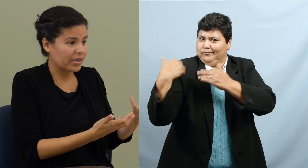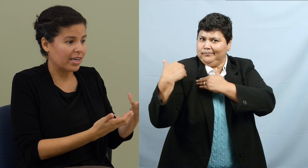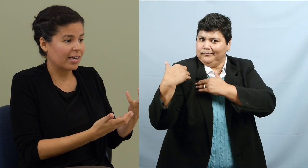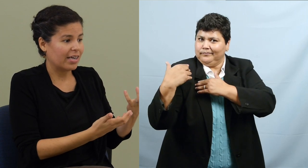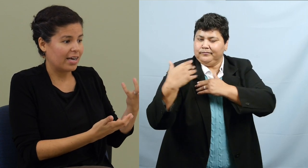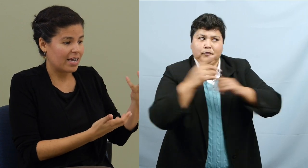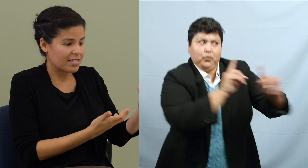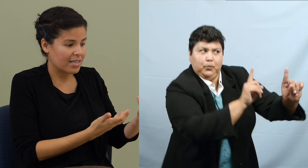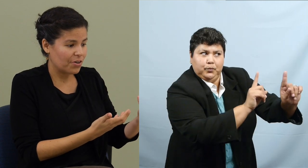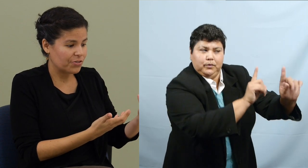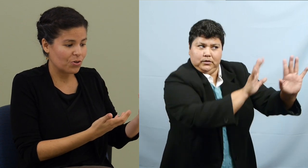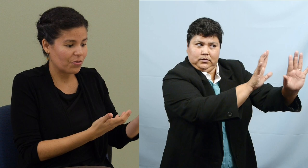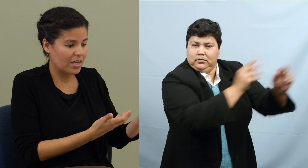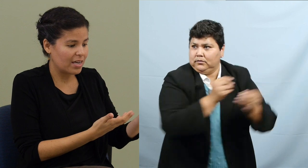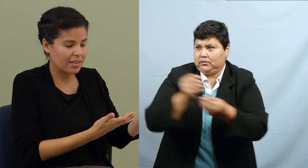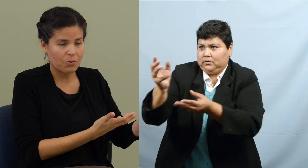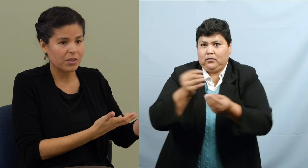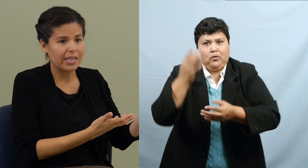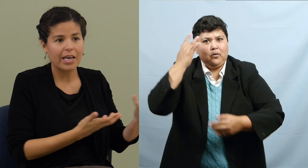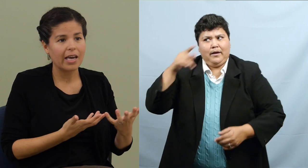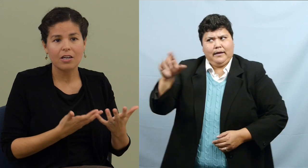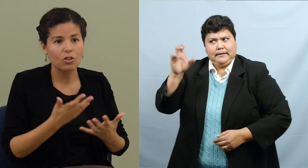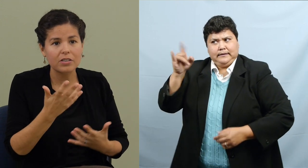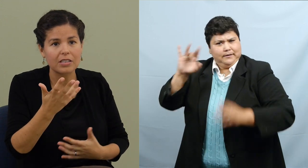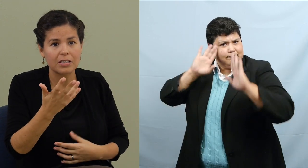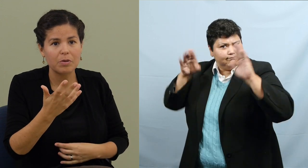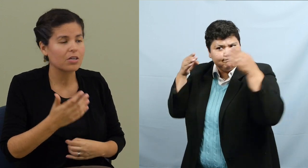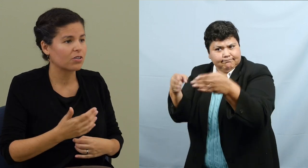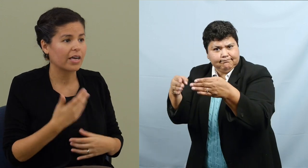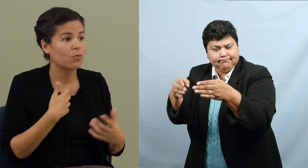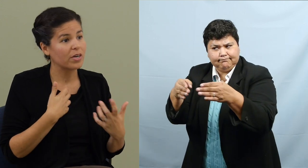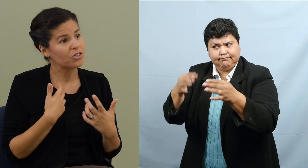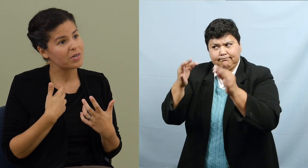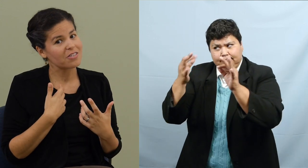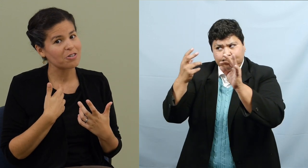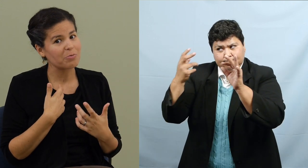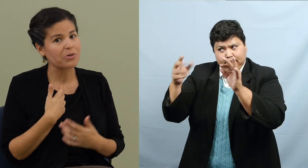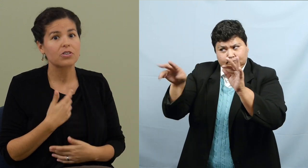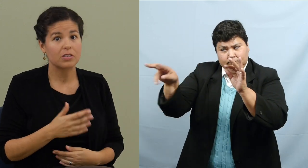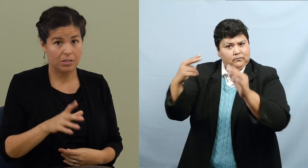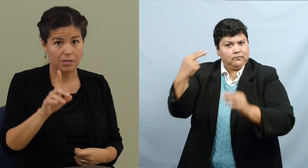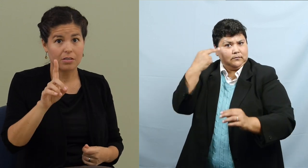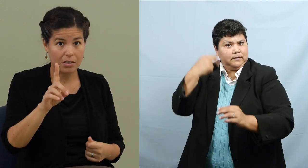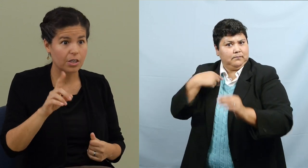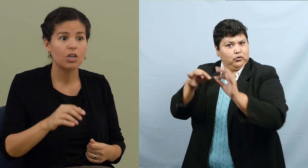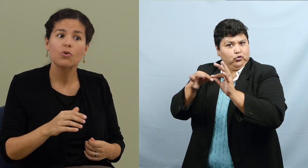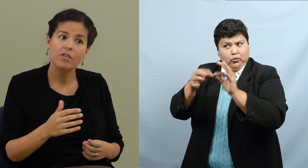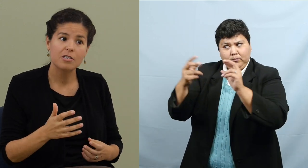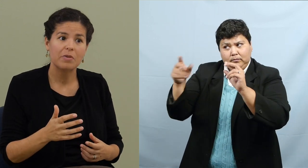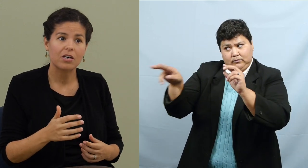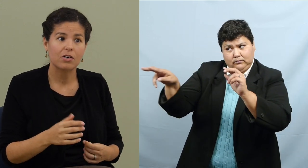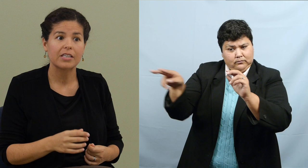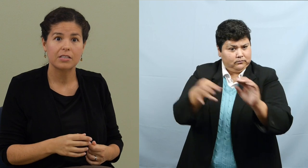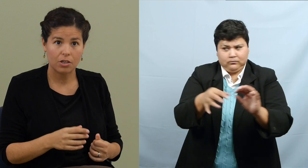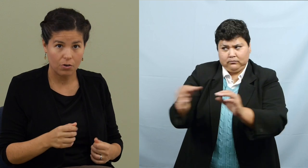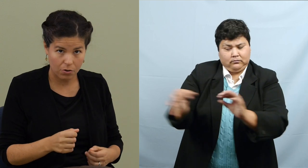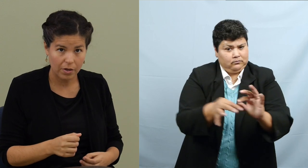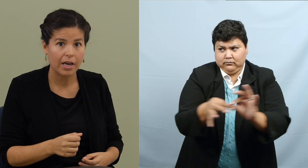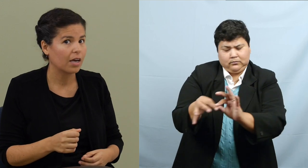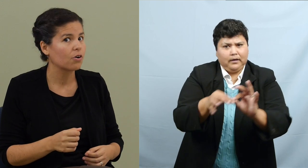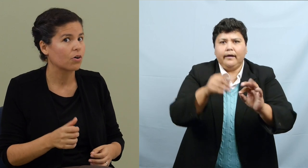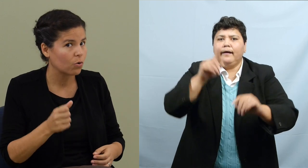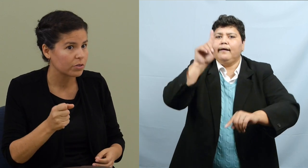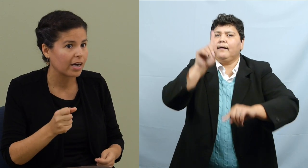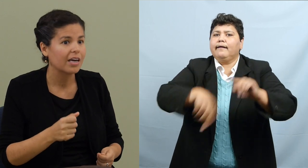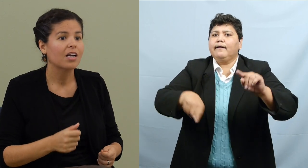interpreting in ASL, so they, they really can't look to the speaker like we do as interpreters to, to cue the speaker as, you know,